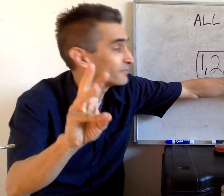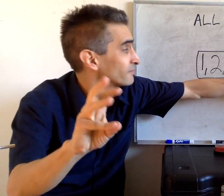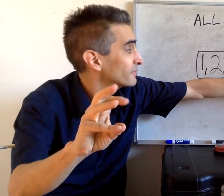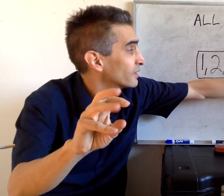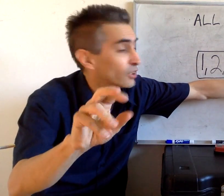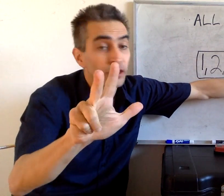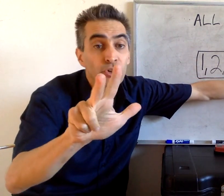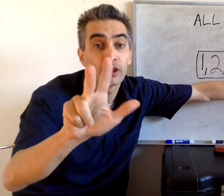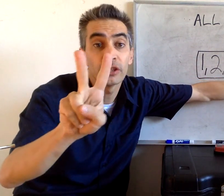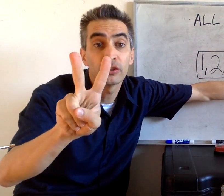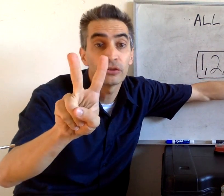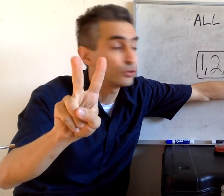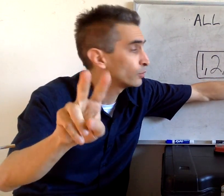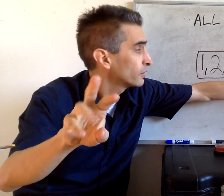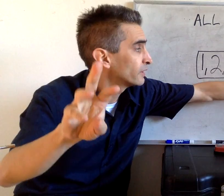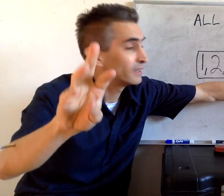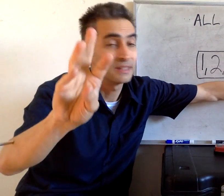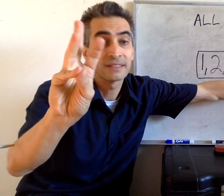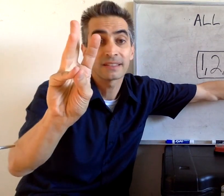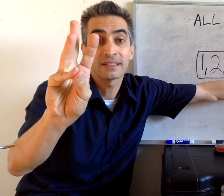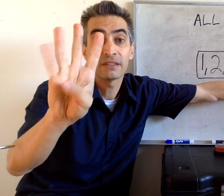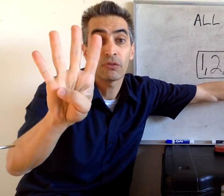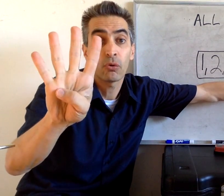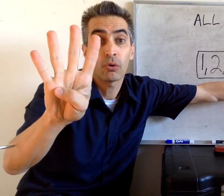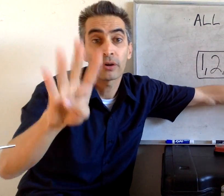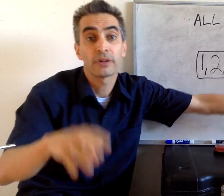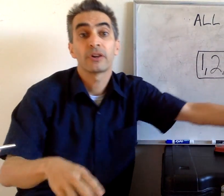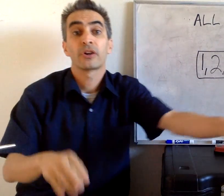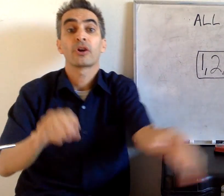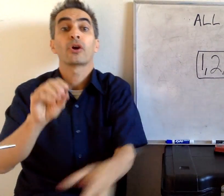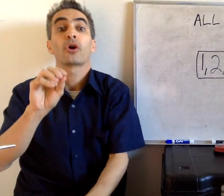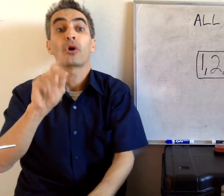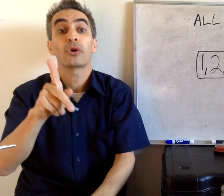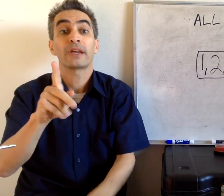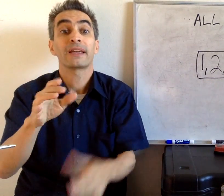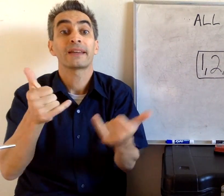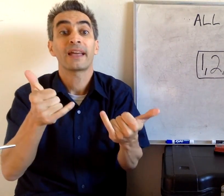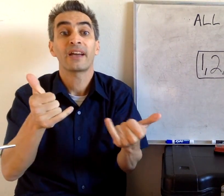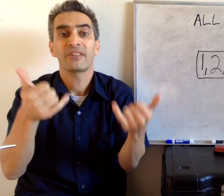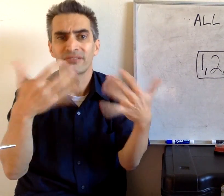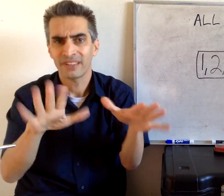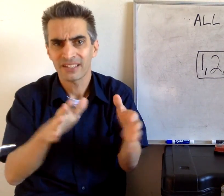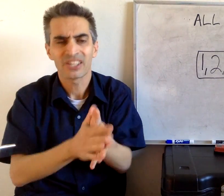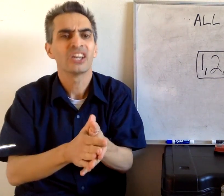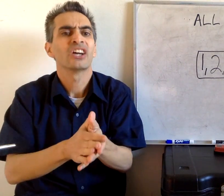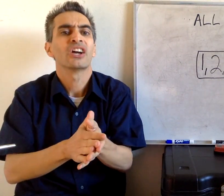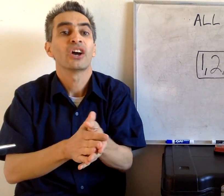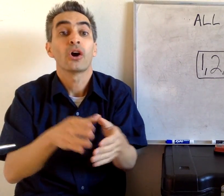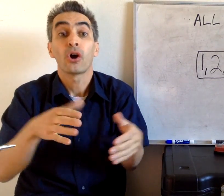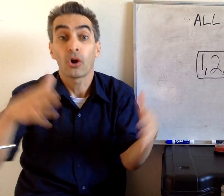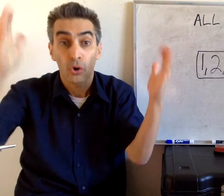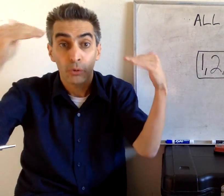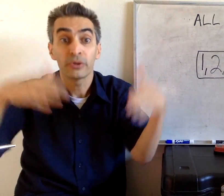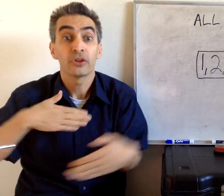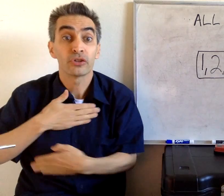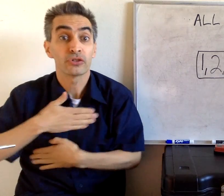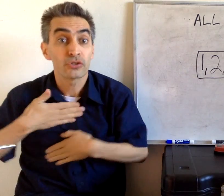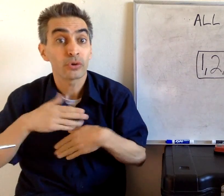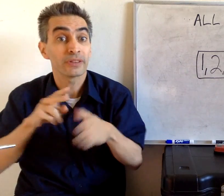16, 32, and 64. Alright. Now that we're done, I hope you enjoyed